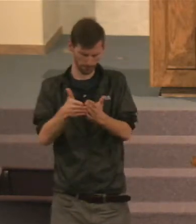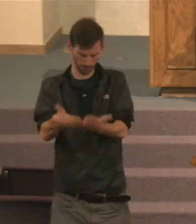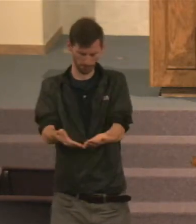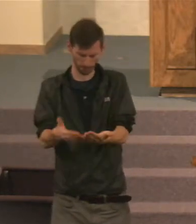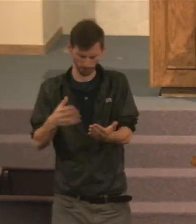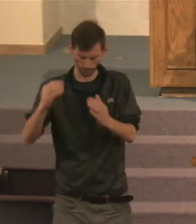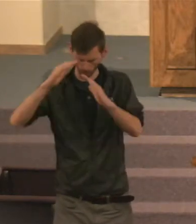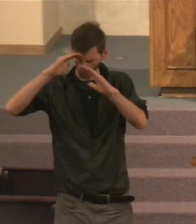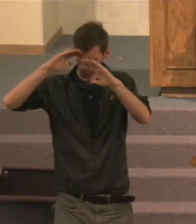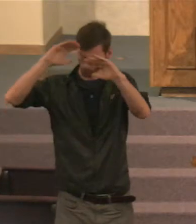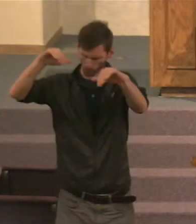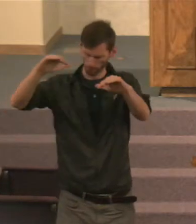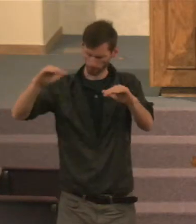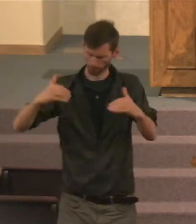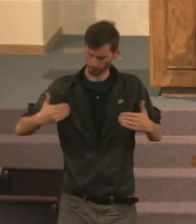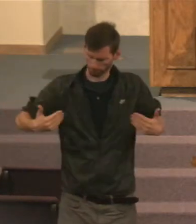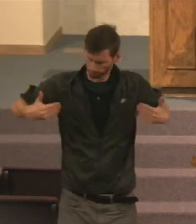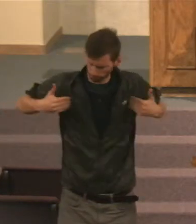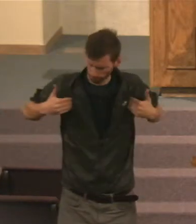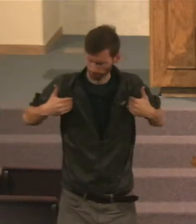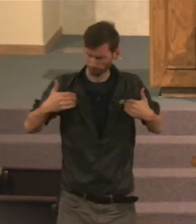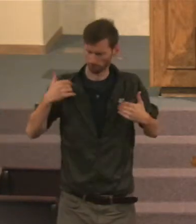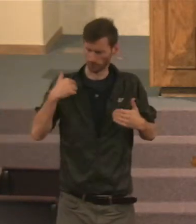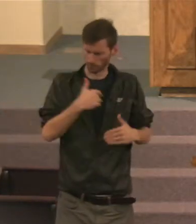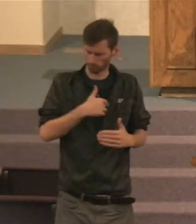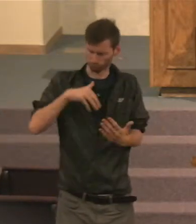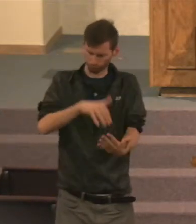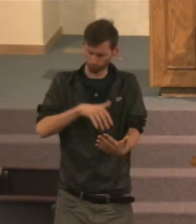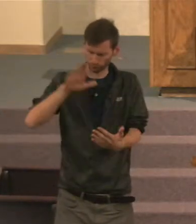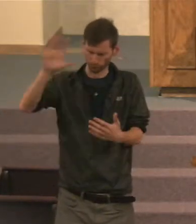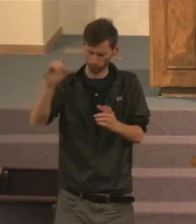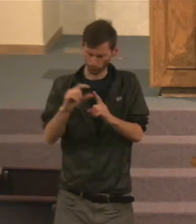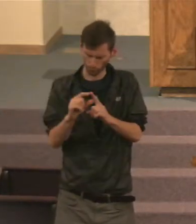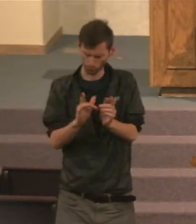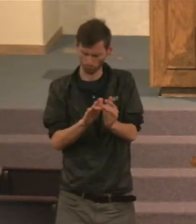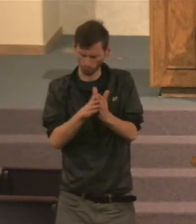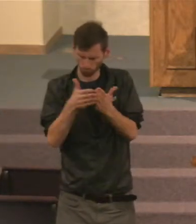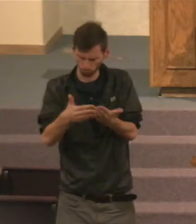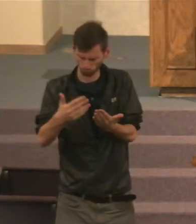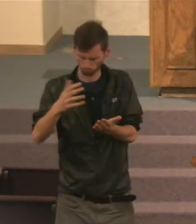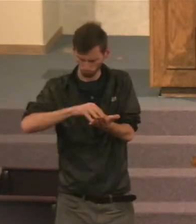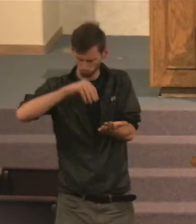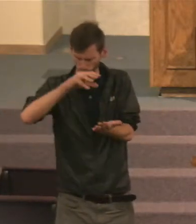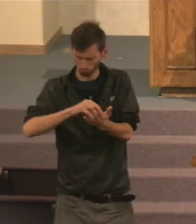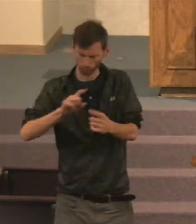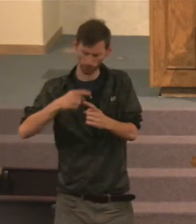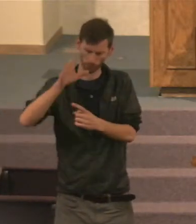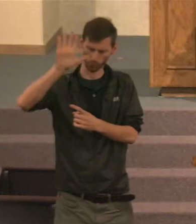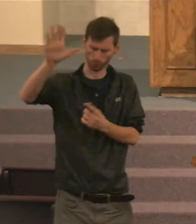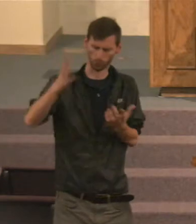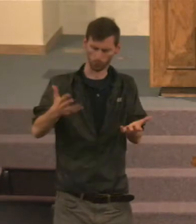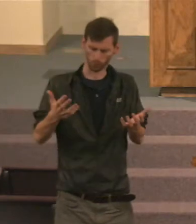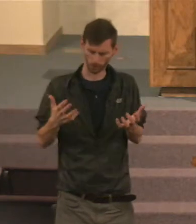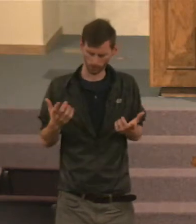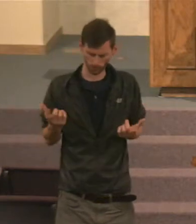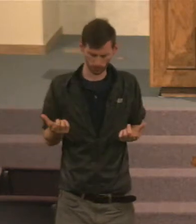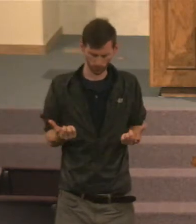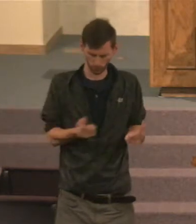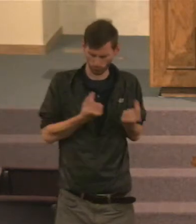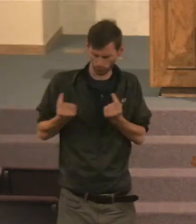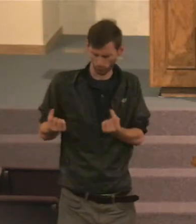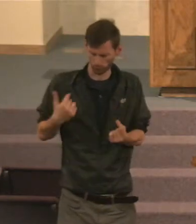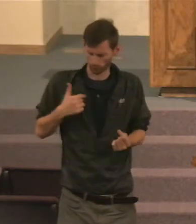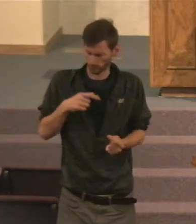the hope, That we have Father, In studying that word, To know your will, And what we need to do, And help us Father, To be wise, To allow